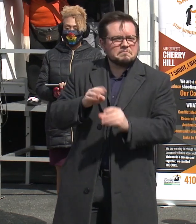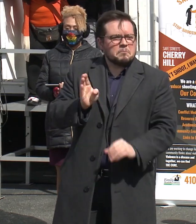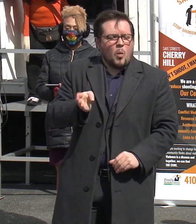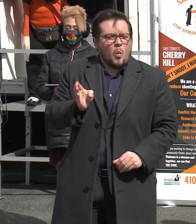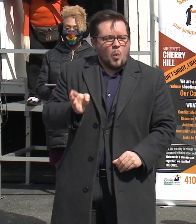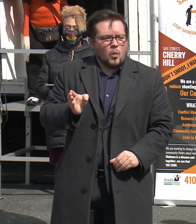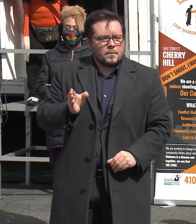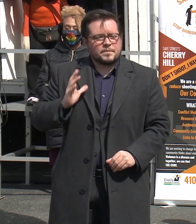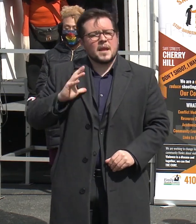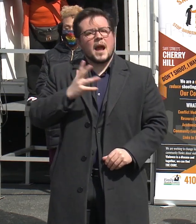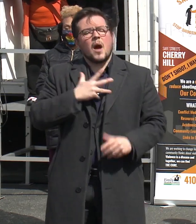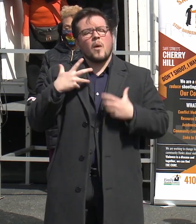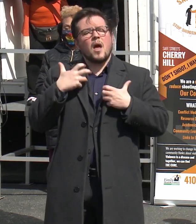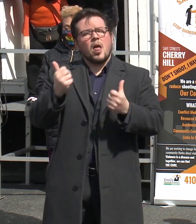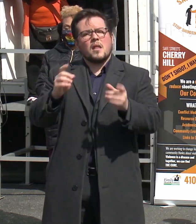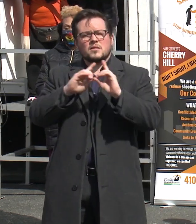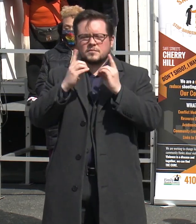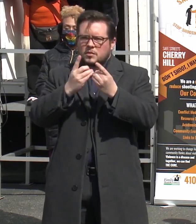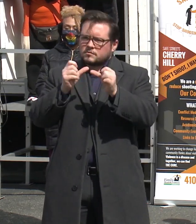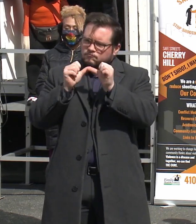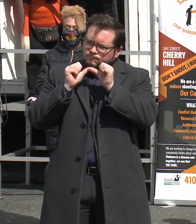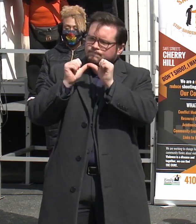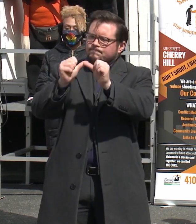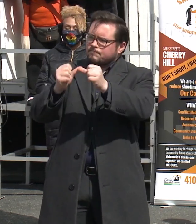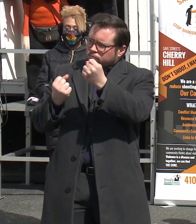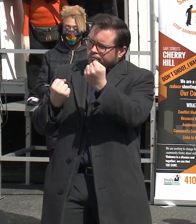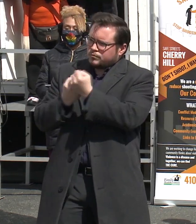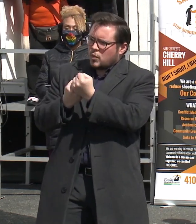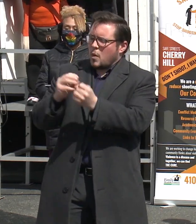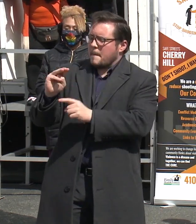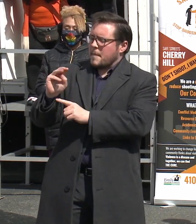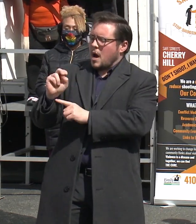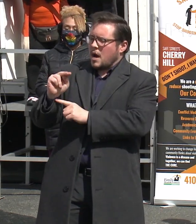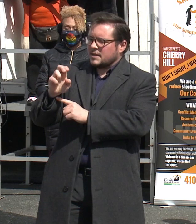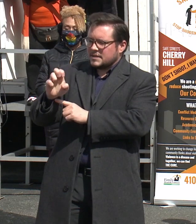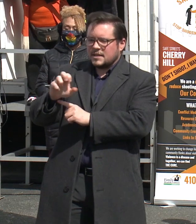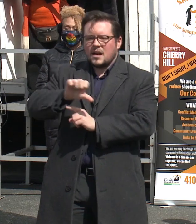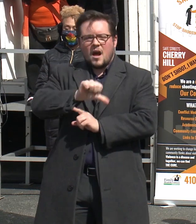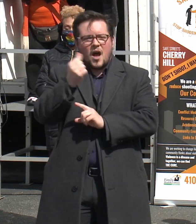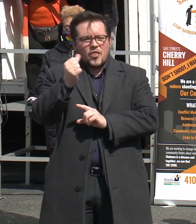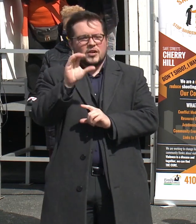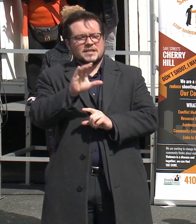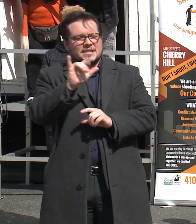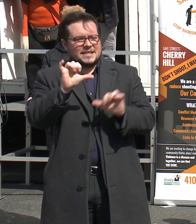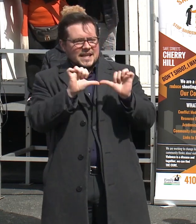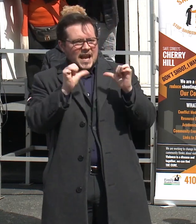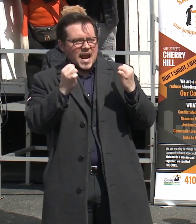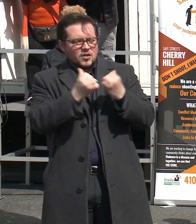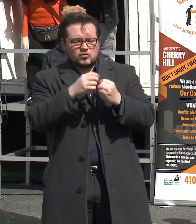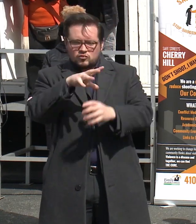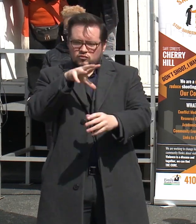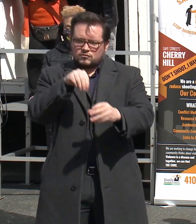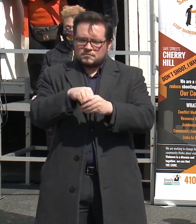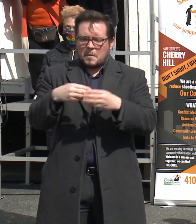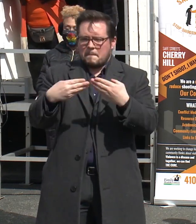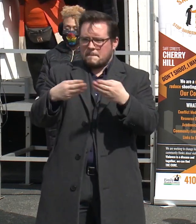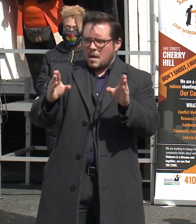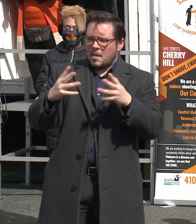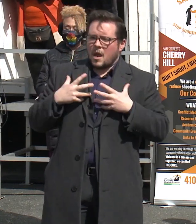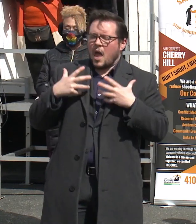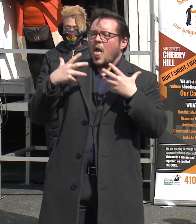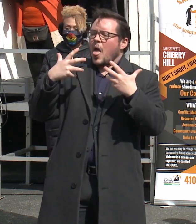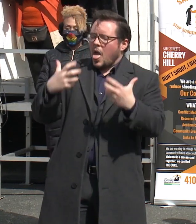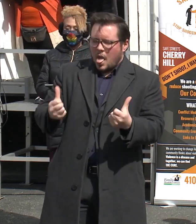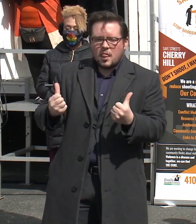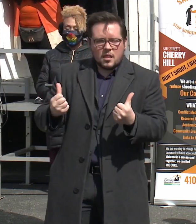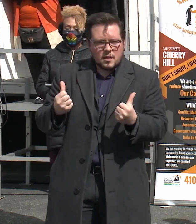Department remains steady in our support of MOSI, BPD, and other city agencies to incorporate public health recommendations into